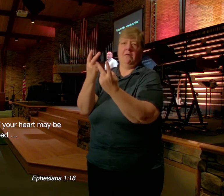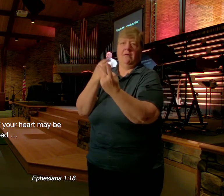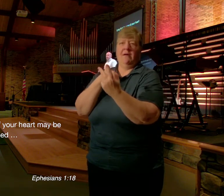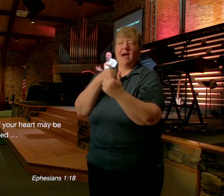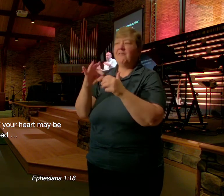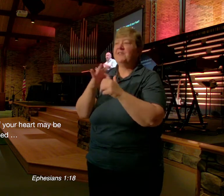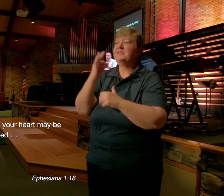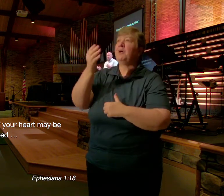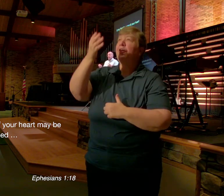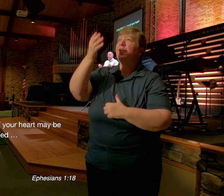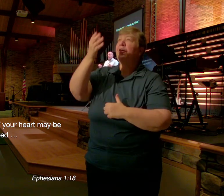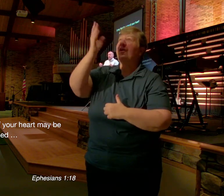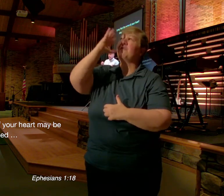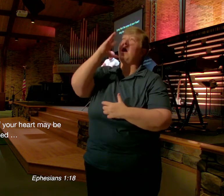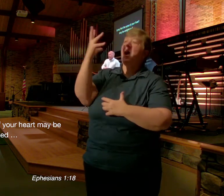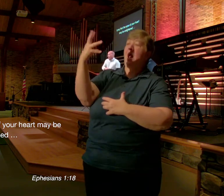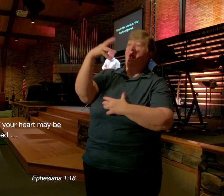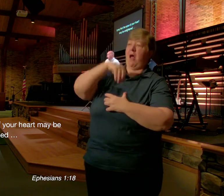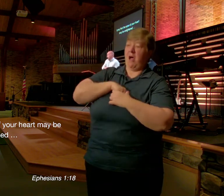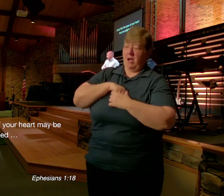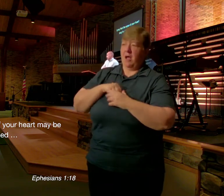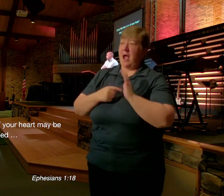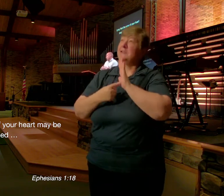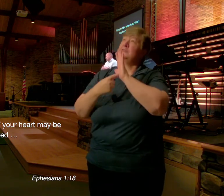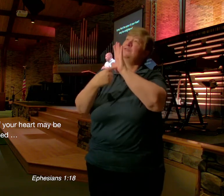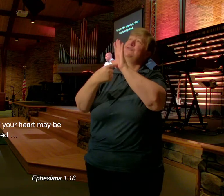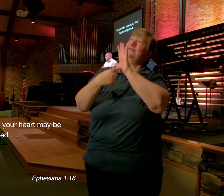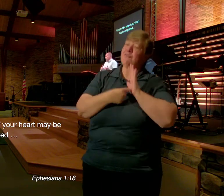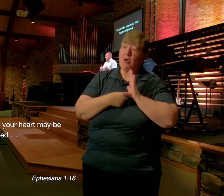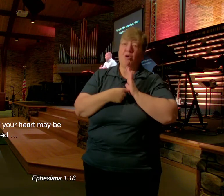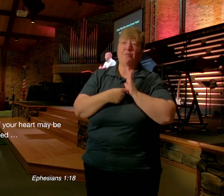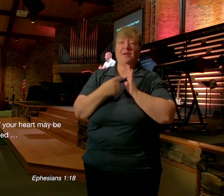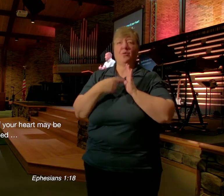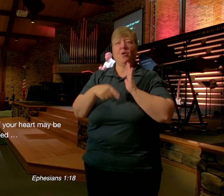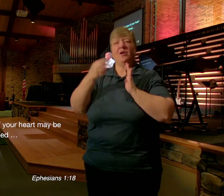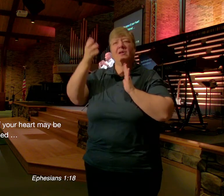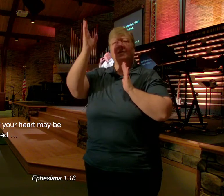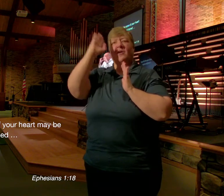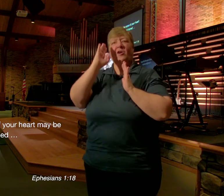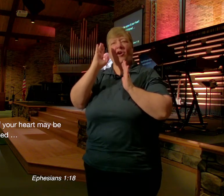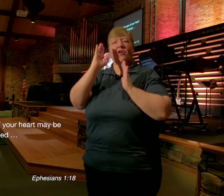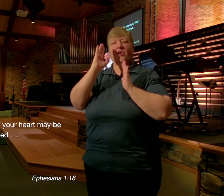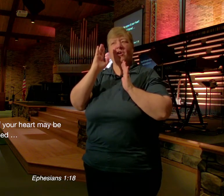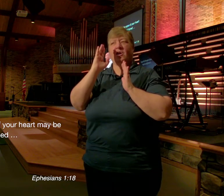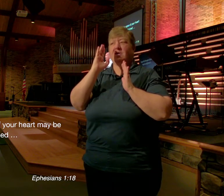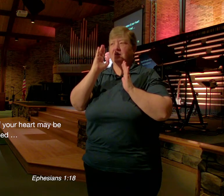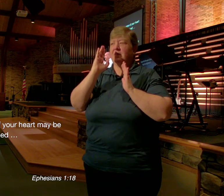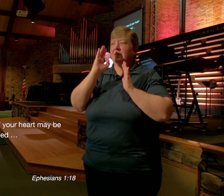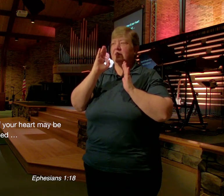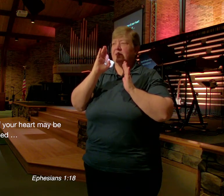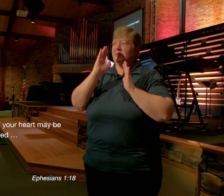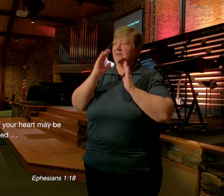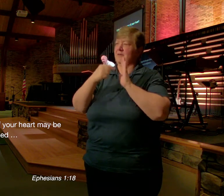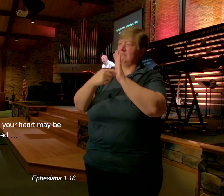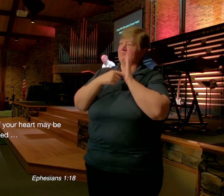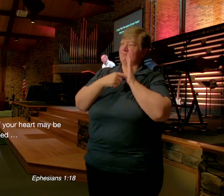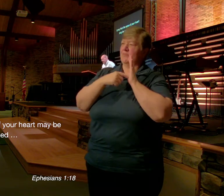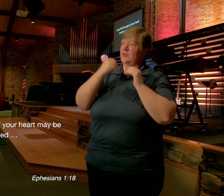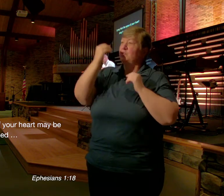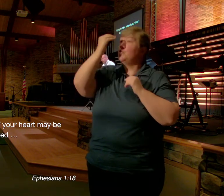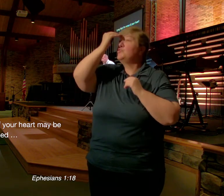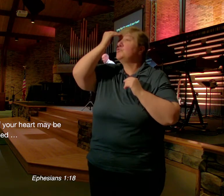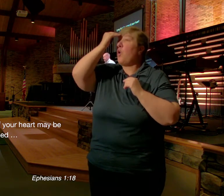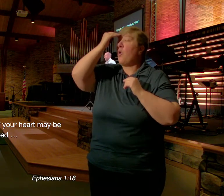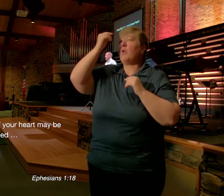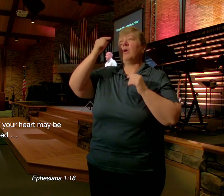God Reveal what Paul Just talked about Earlier in chapter 1 To our minds To really know it Deep in our